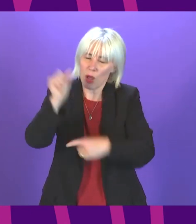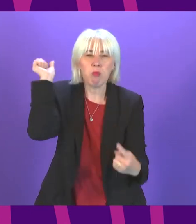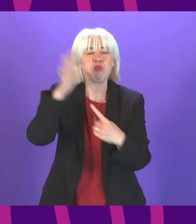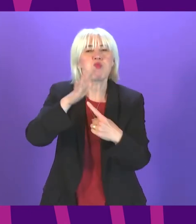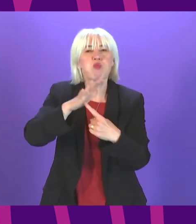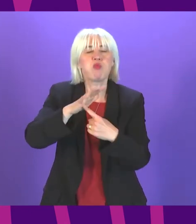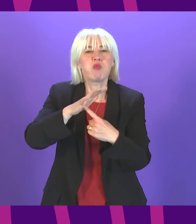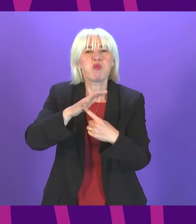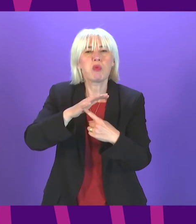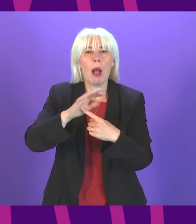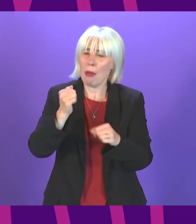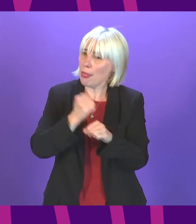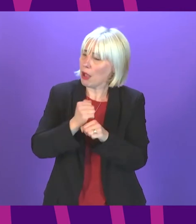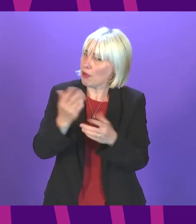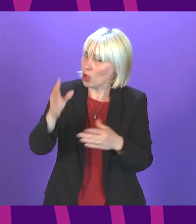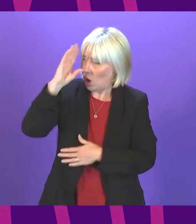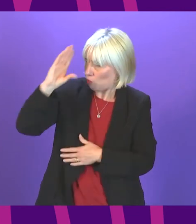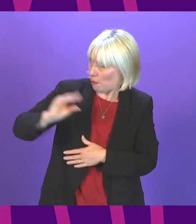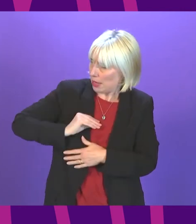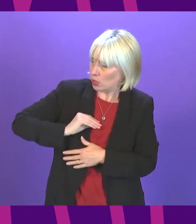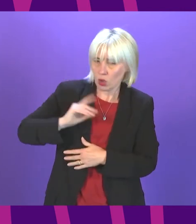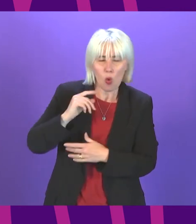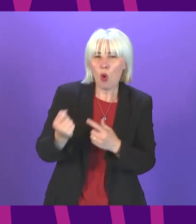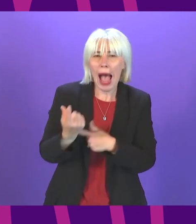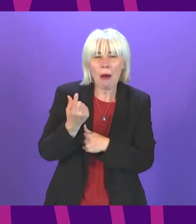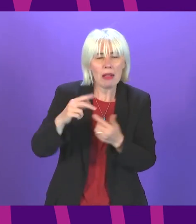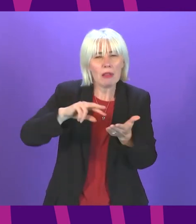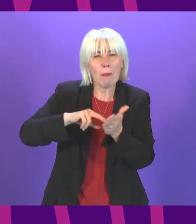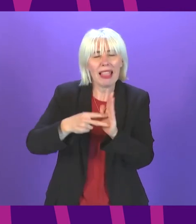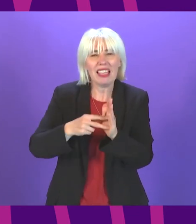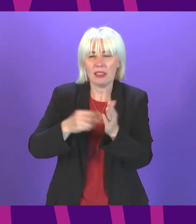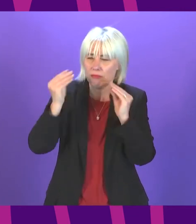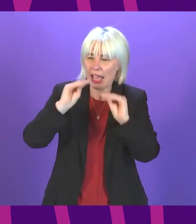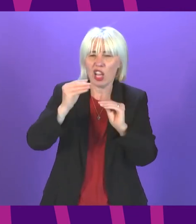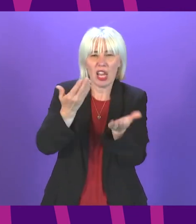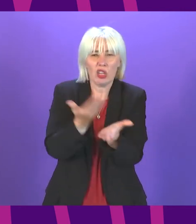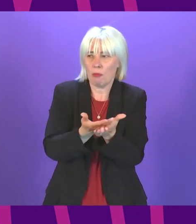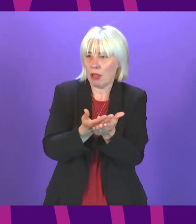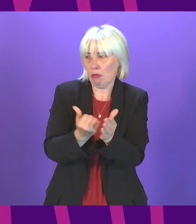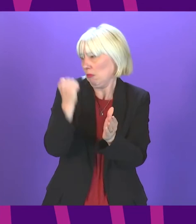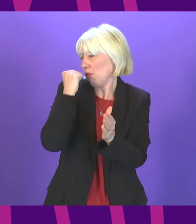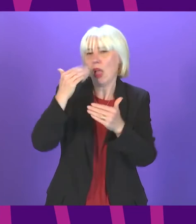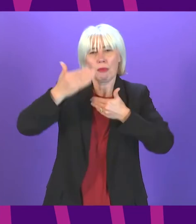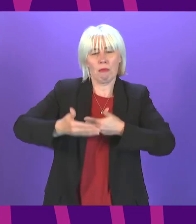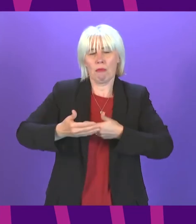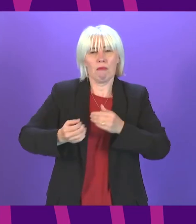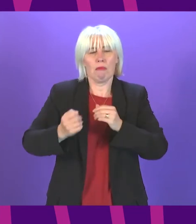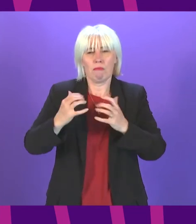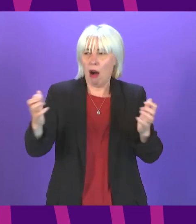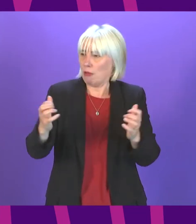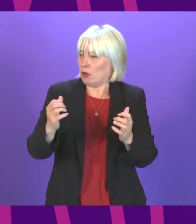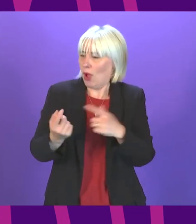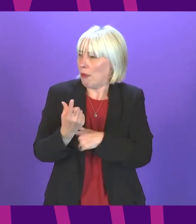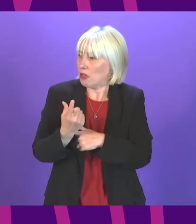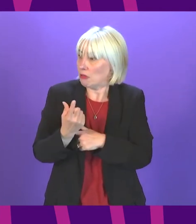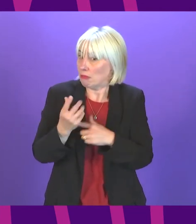perhaps the government could remind us what happened to the planned education bill in the last parliament silence presiding